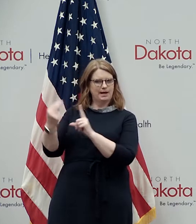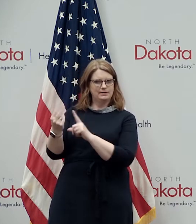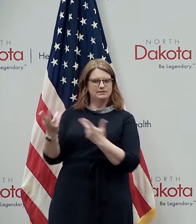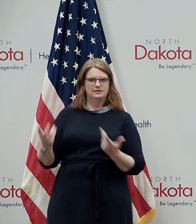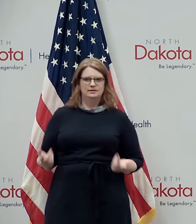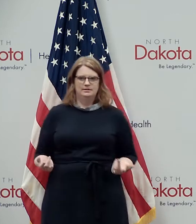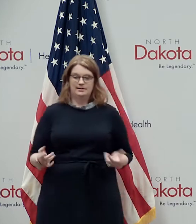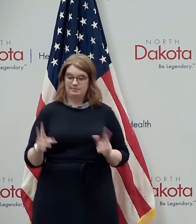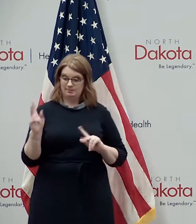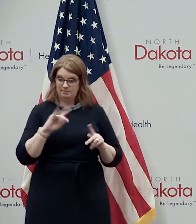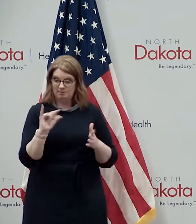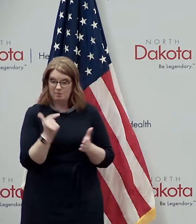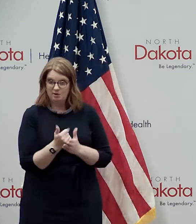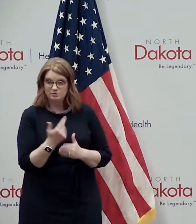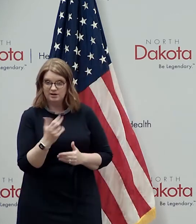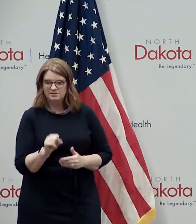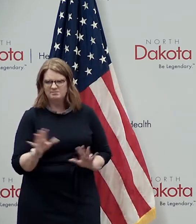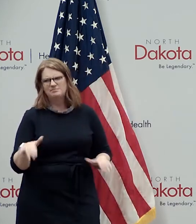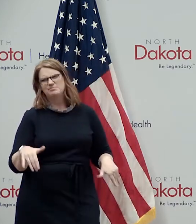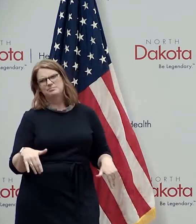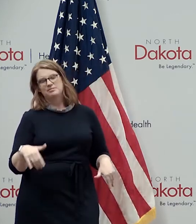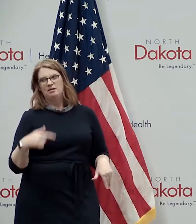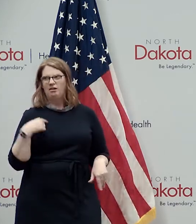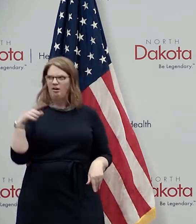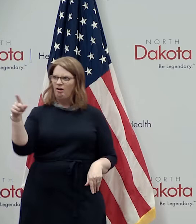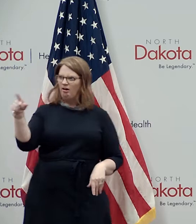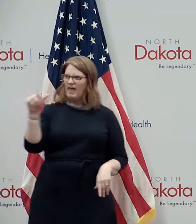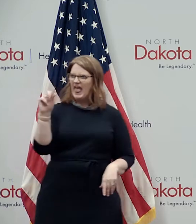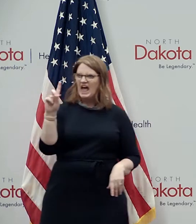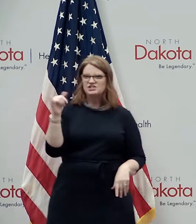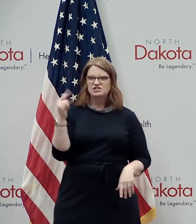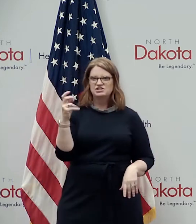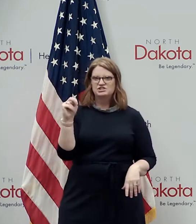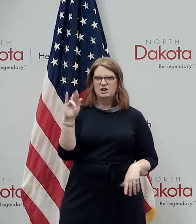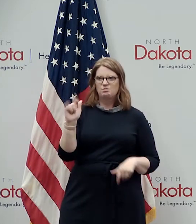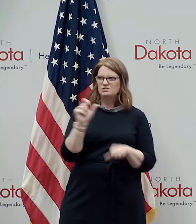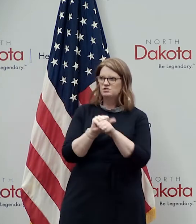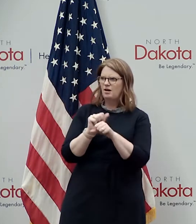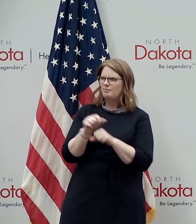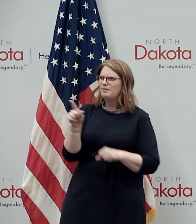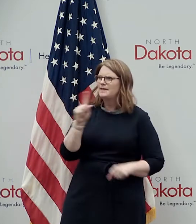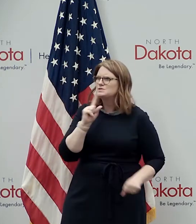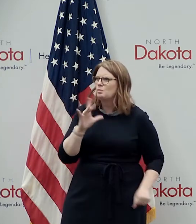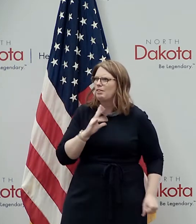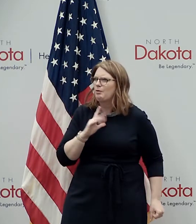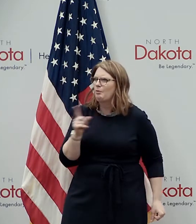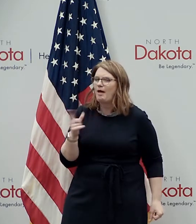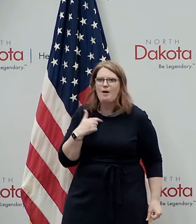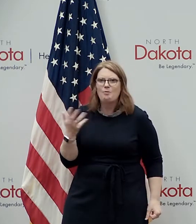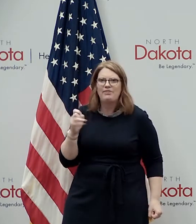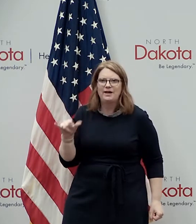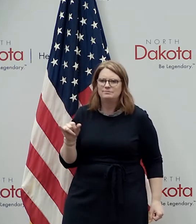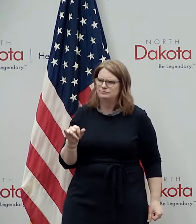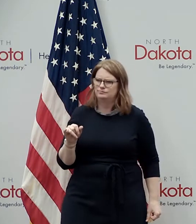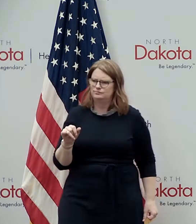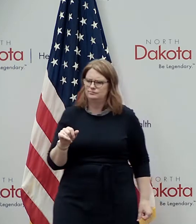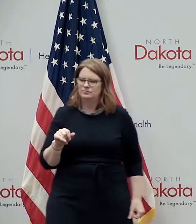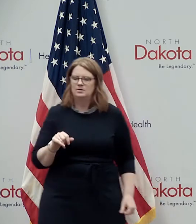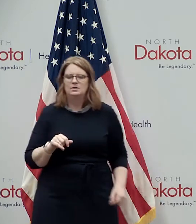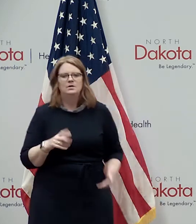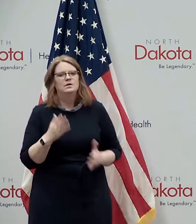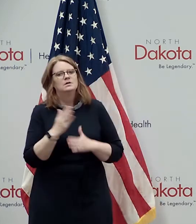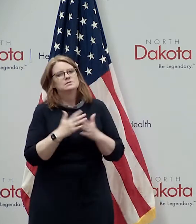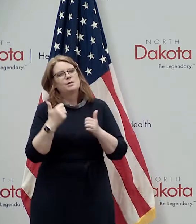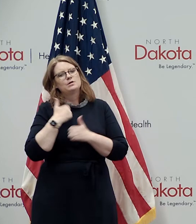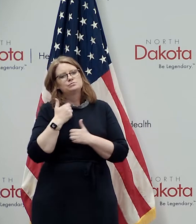graduates high school and says that that adjutant general job looks really cool i think i'd like to do that someday but some of what our soldiers and airmen do